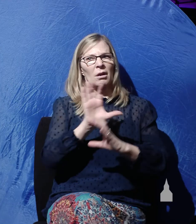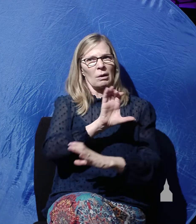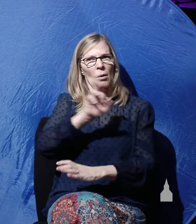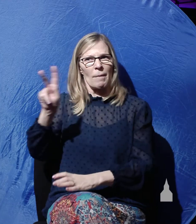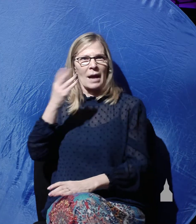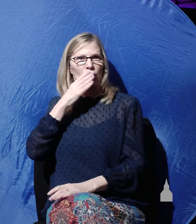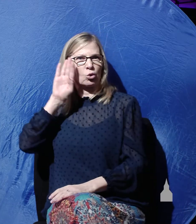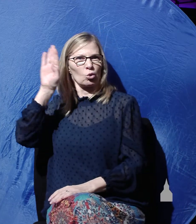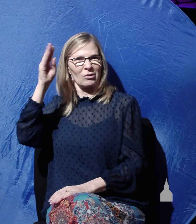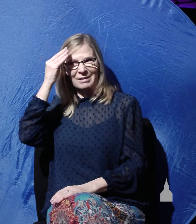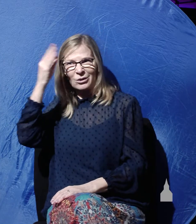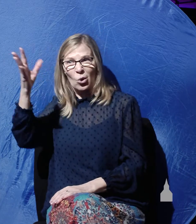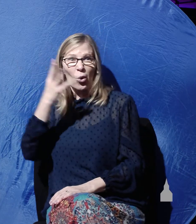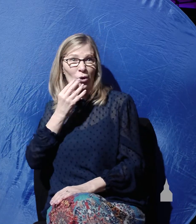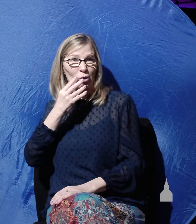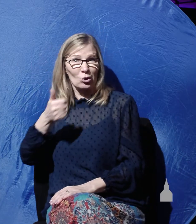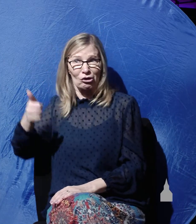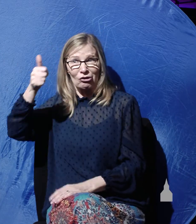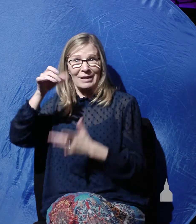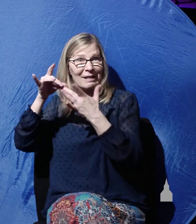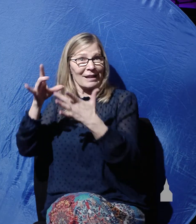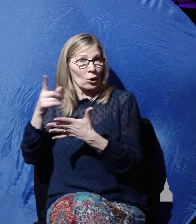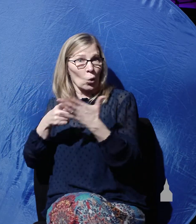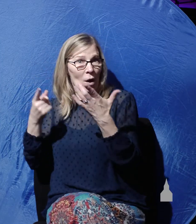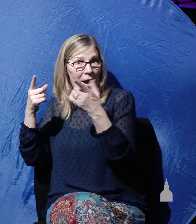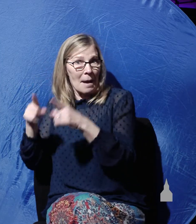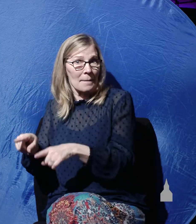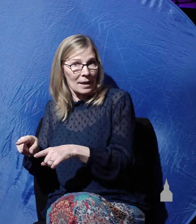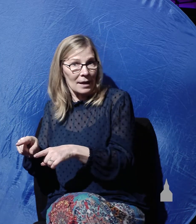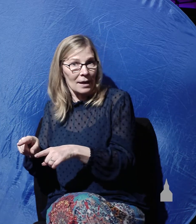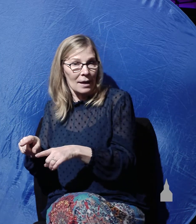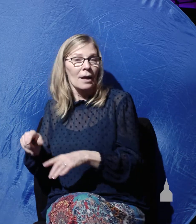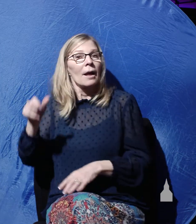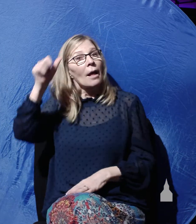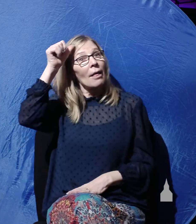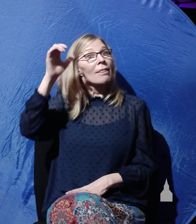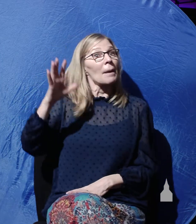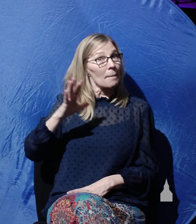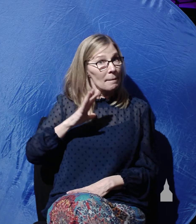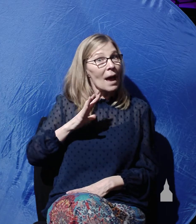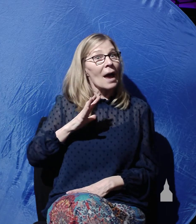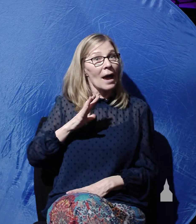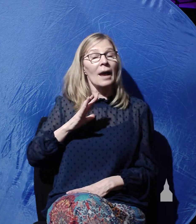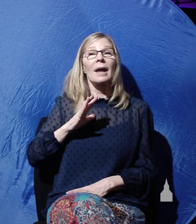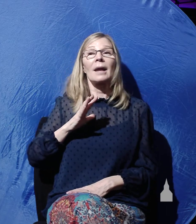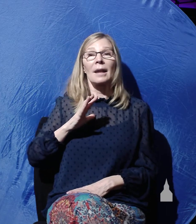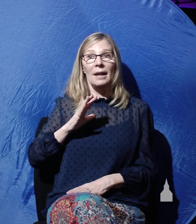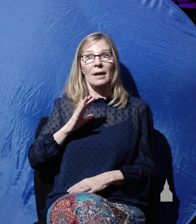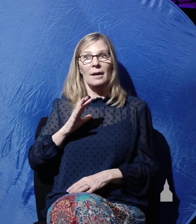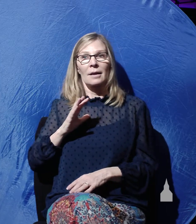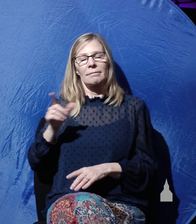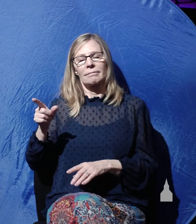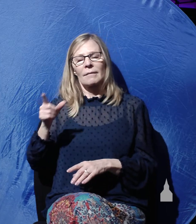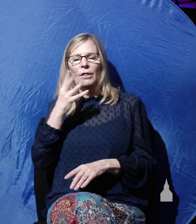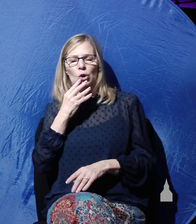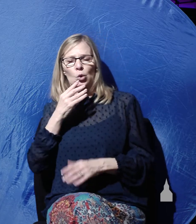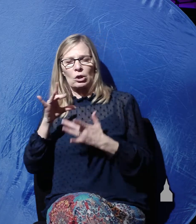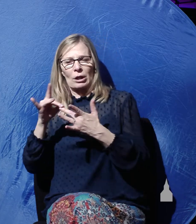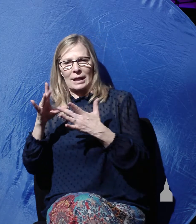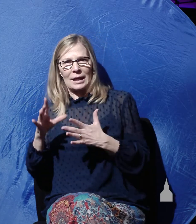told the Jewish leaders what had happened. And these men then gave the Jewish leaders, gave the soldiers some money to